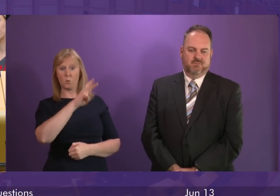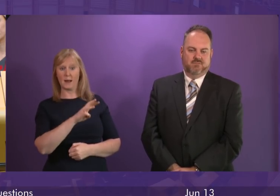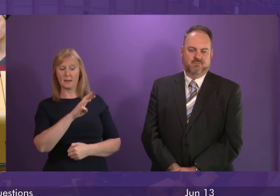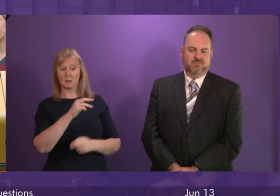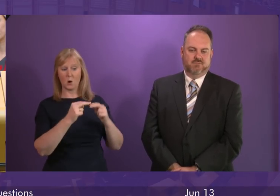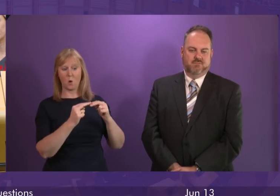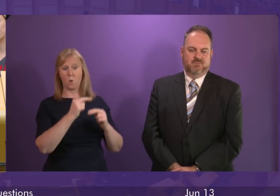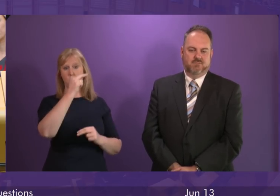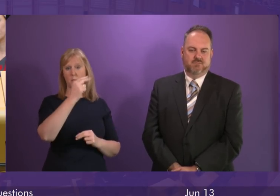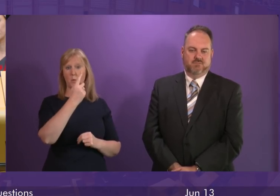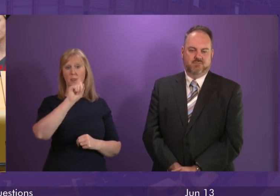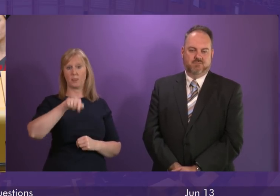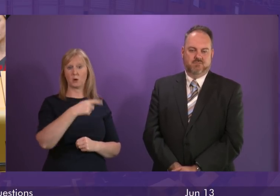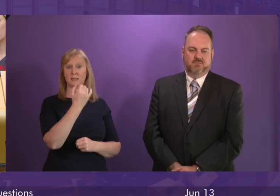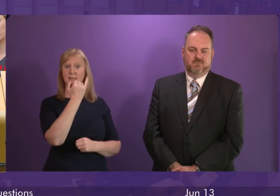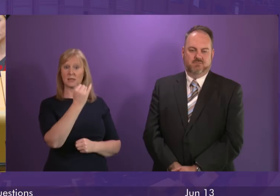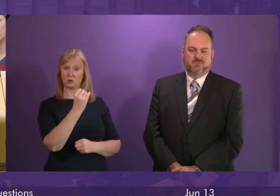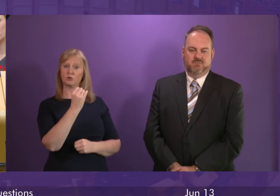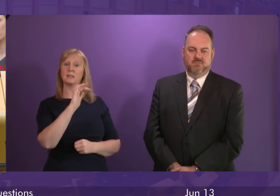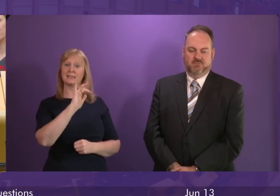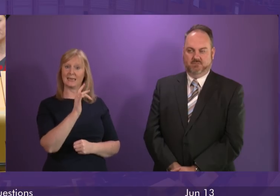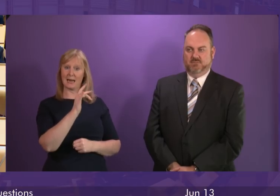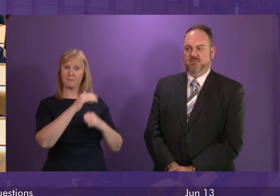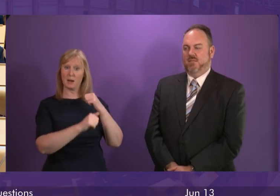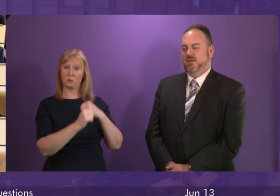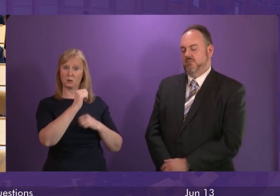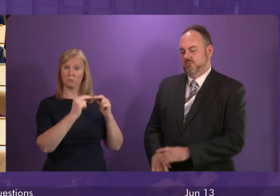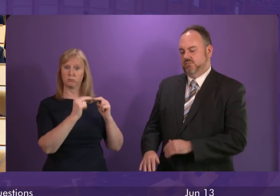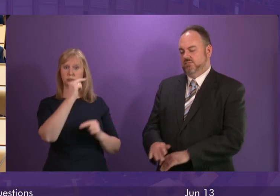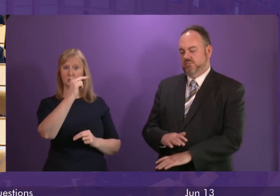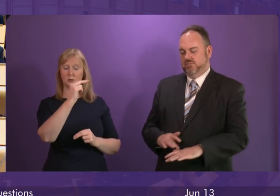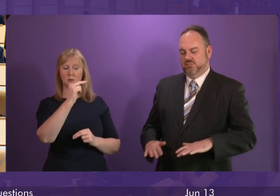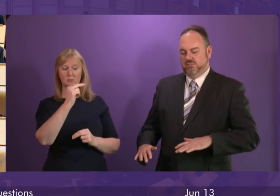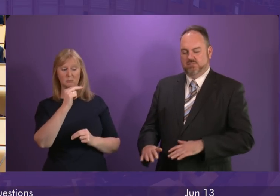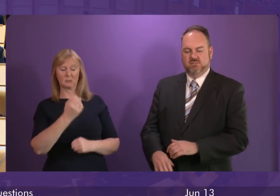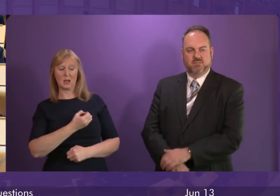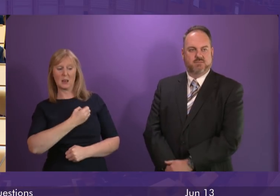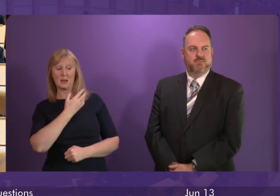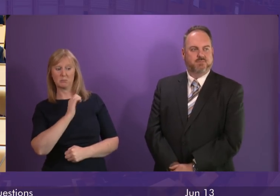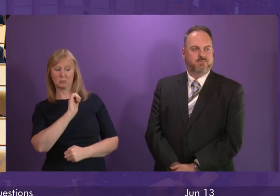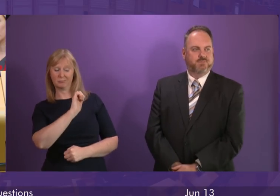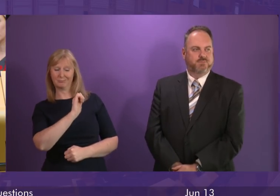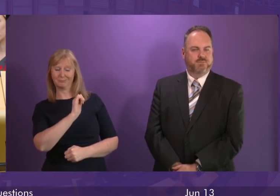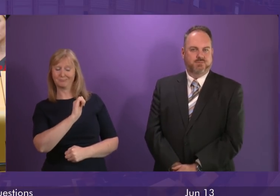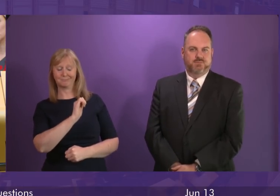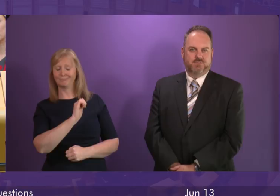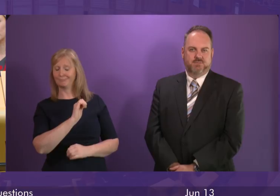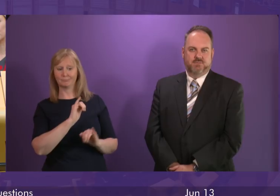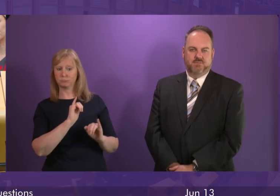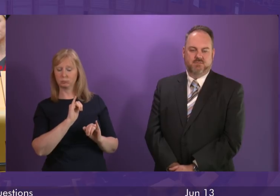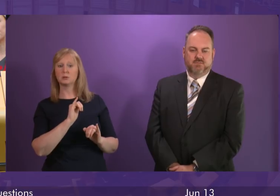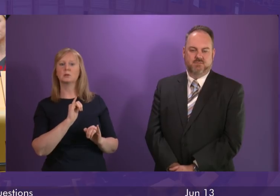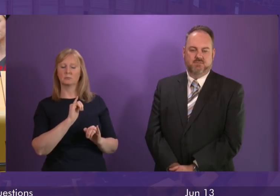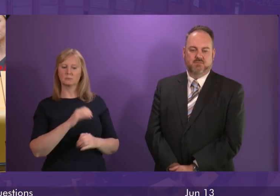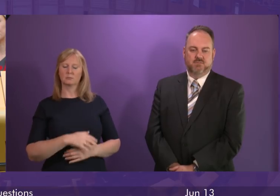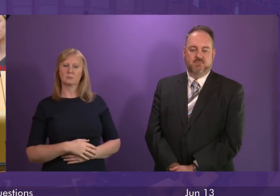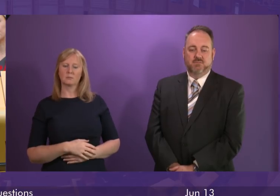increased by £1,610 Labour's hypocrisy on this issue knows no bounds. The